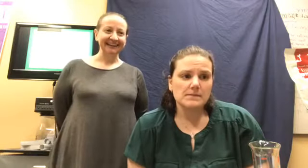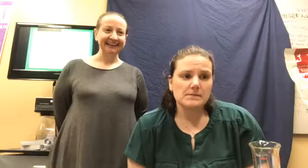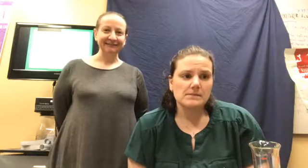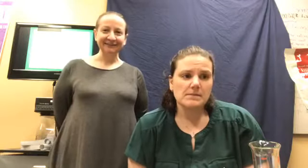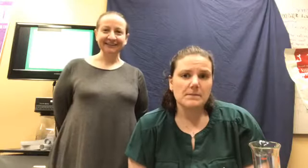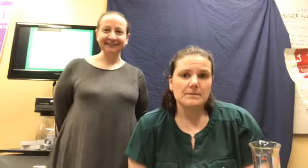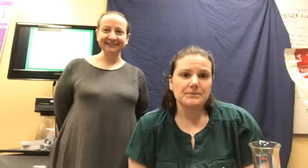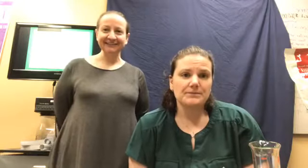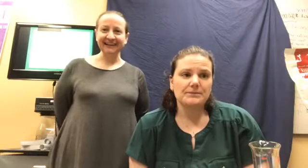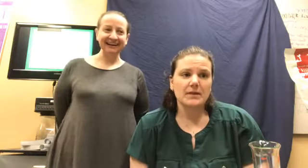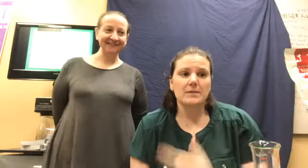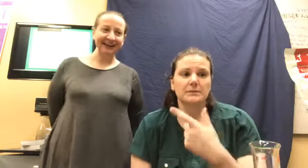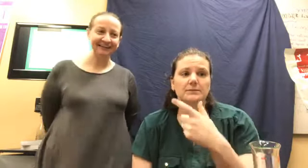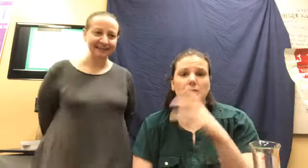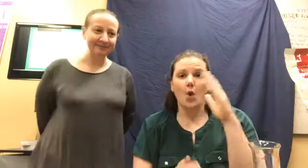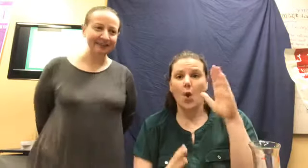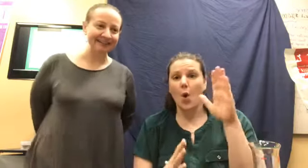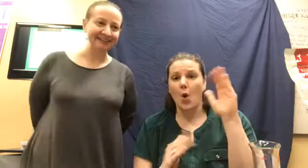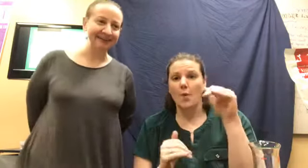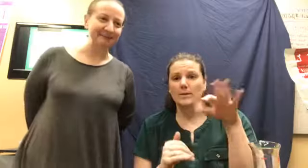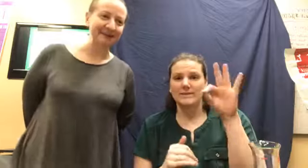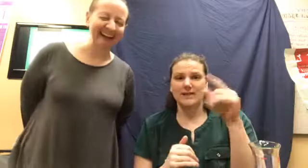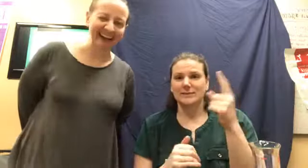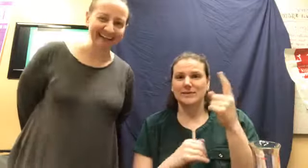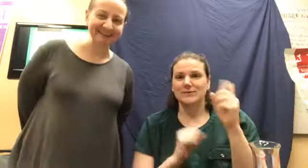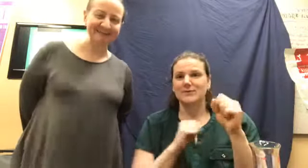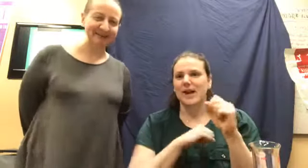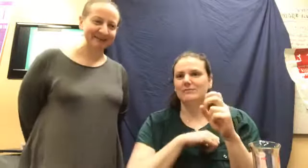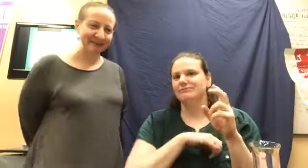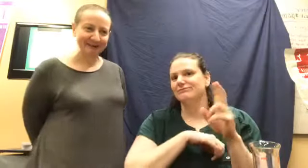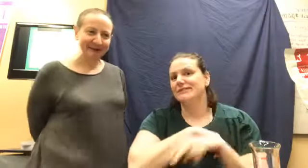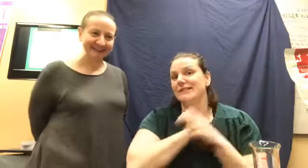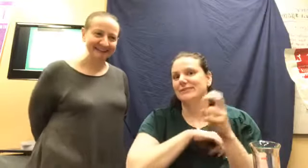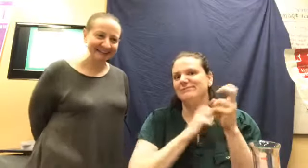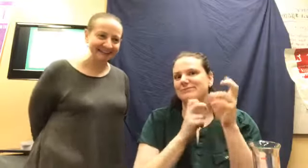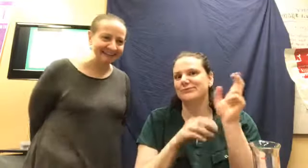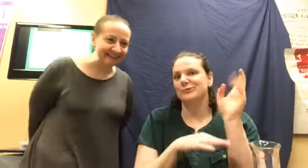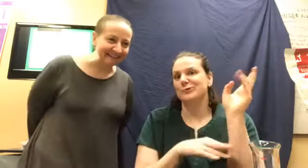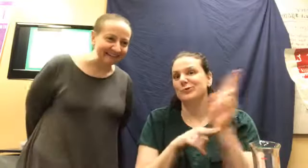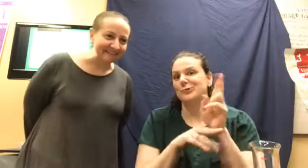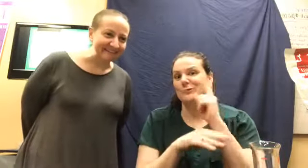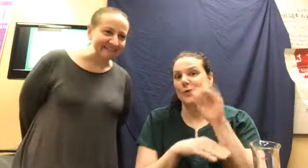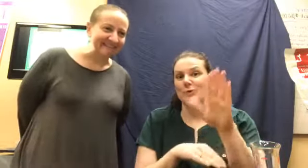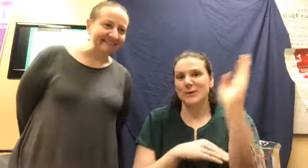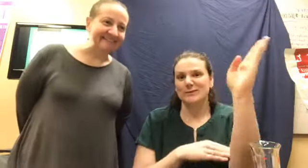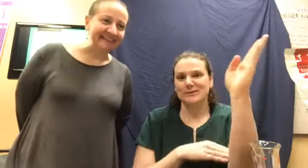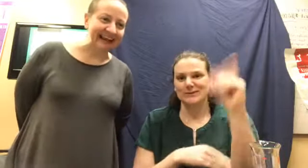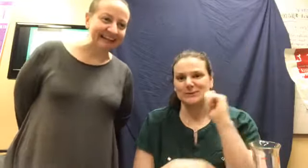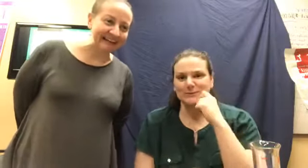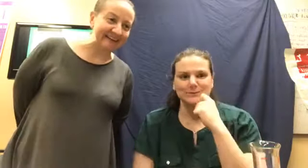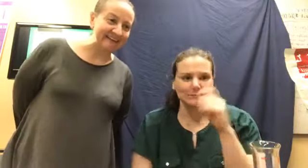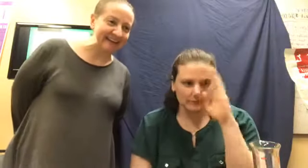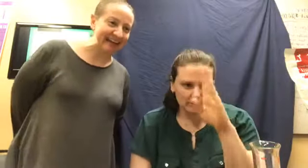Hopefully you'll find some things dealable, usable for your presentations. Hi, Kim. Yay.